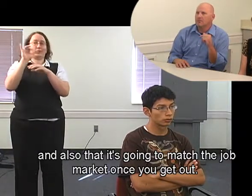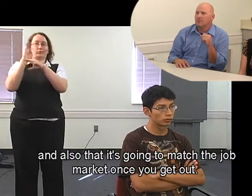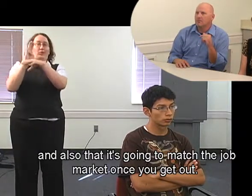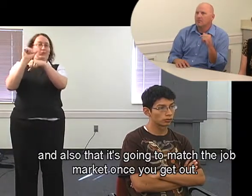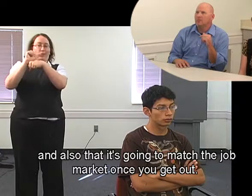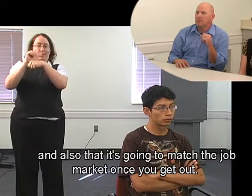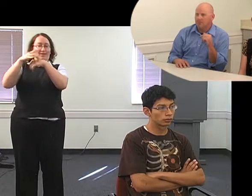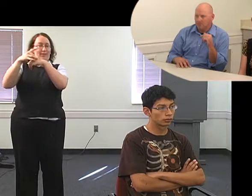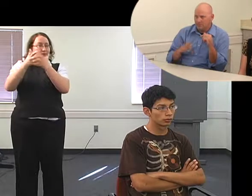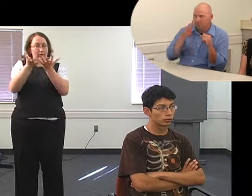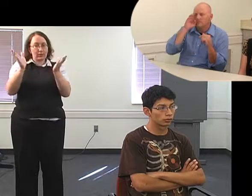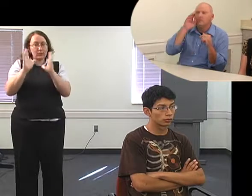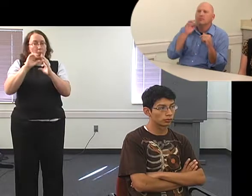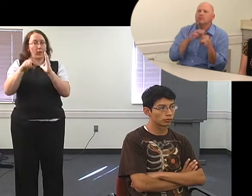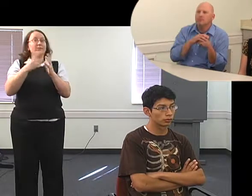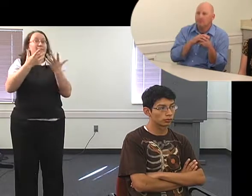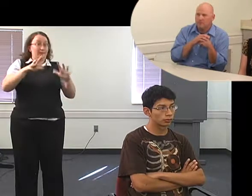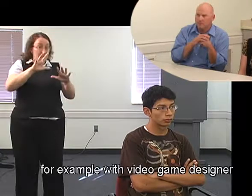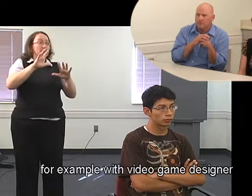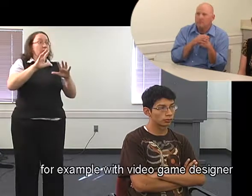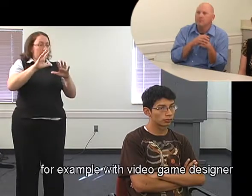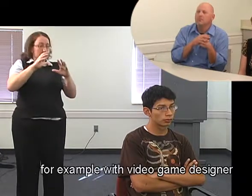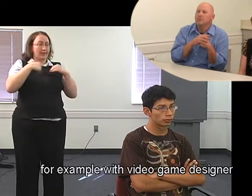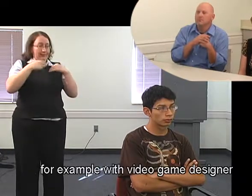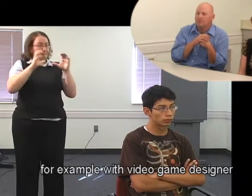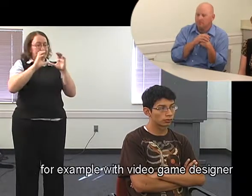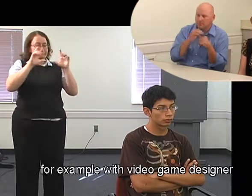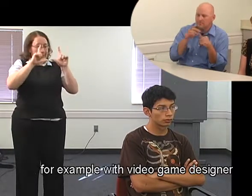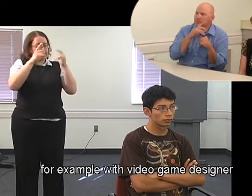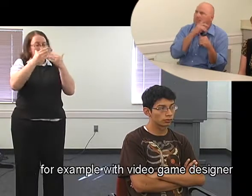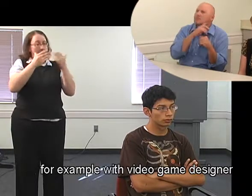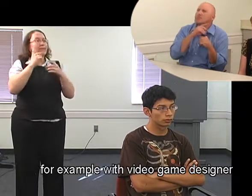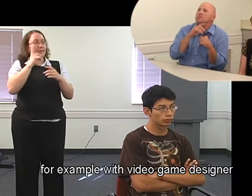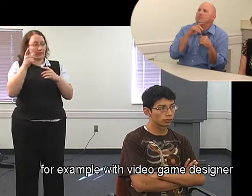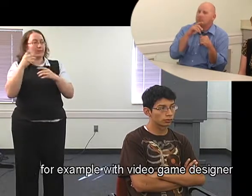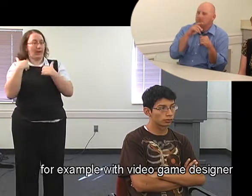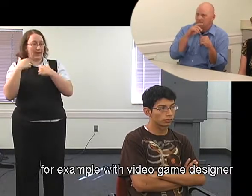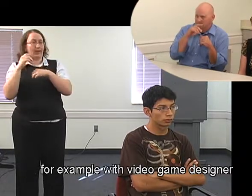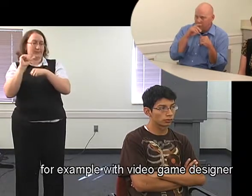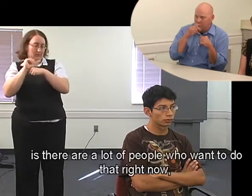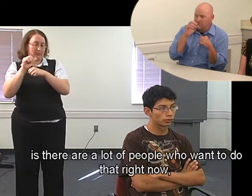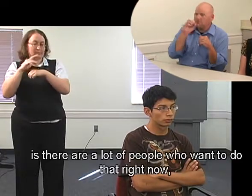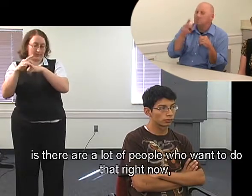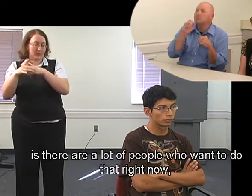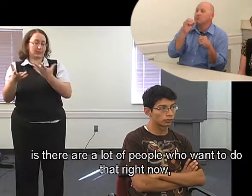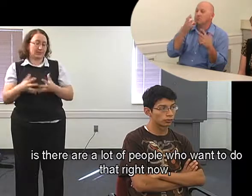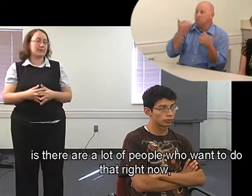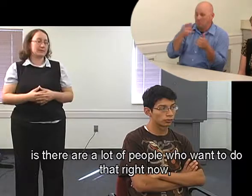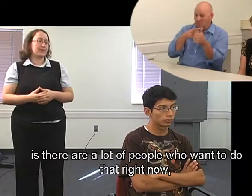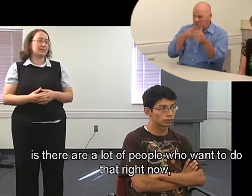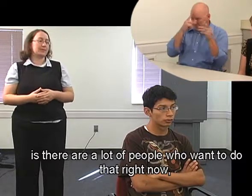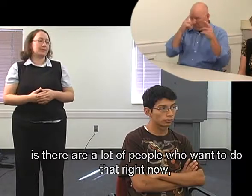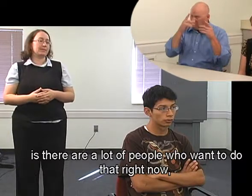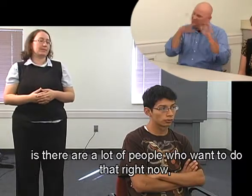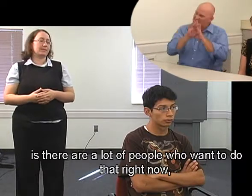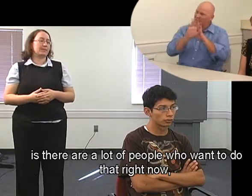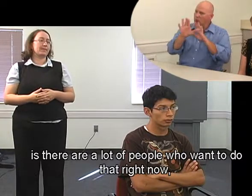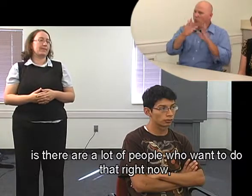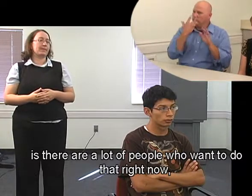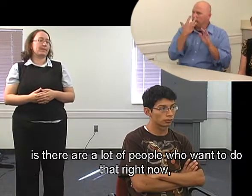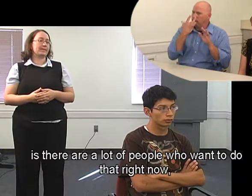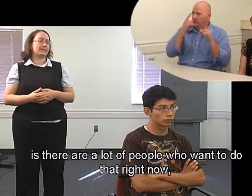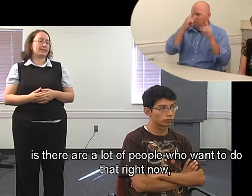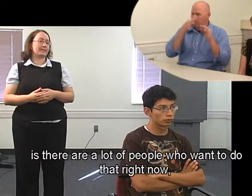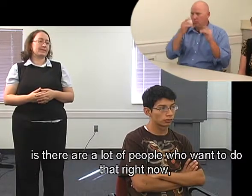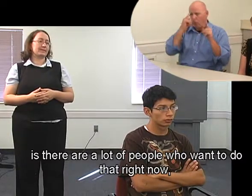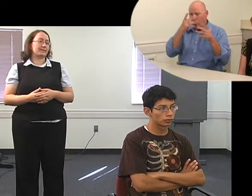get out. So one of the things you're going to be looking at, for example, with video game designer is there are a lot of people who want to do